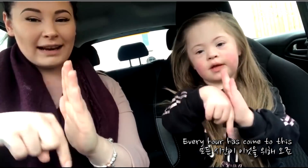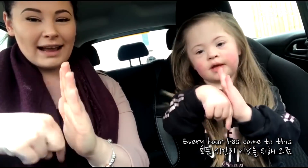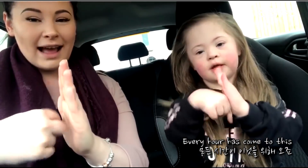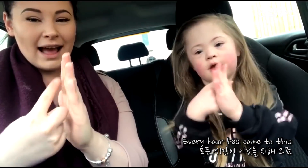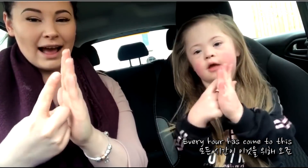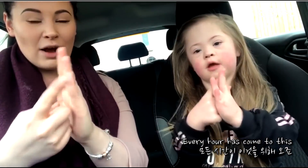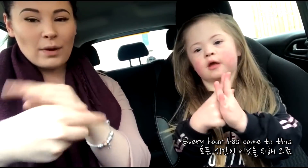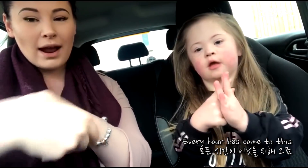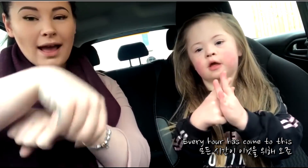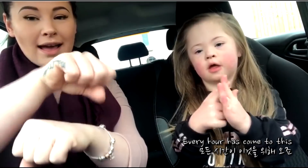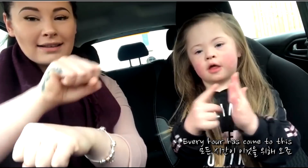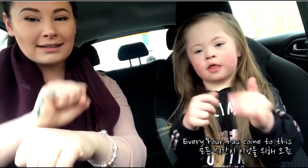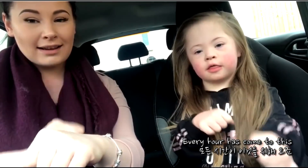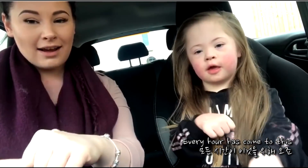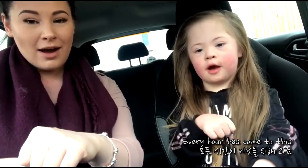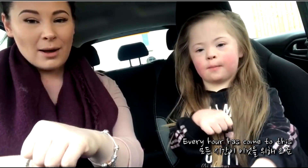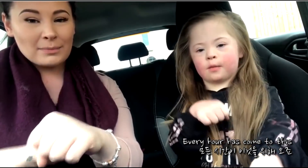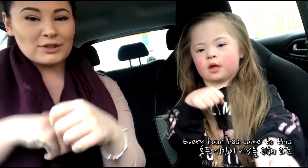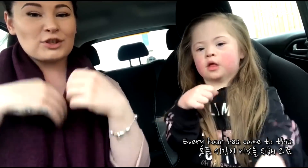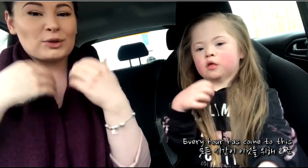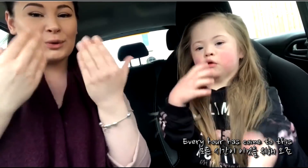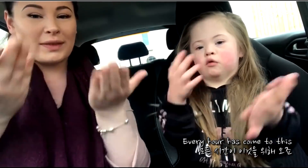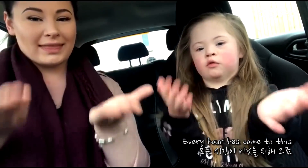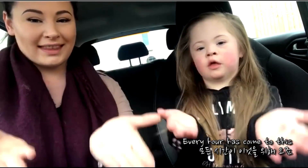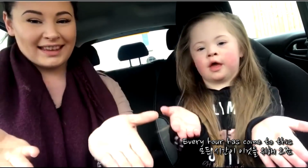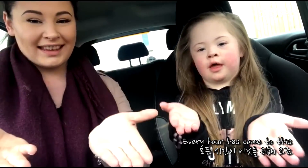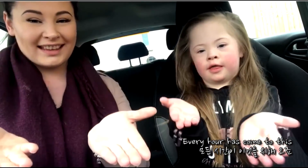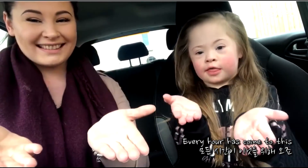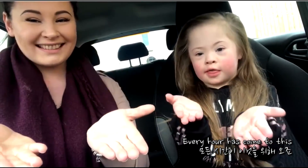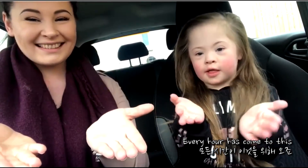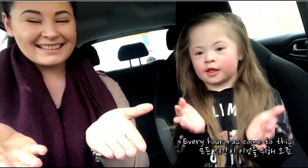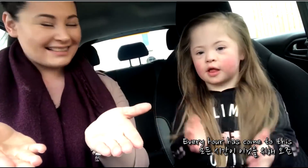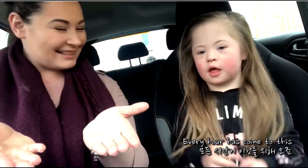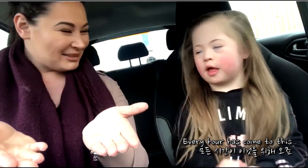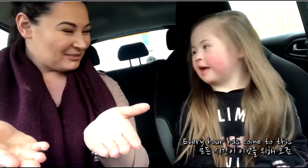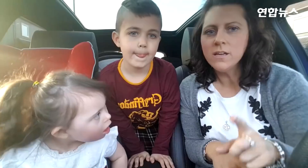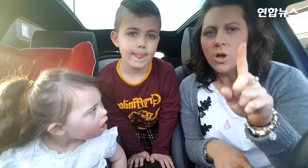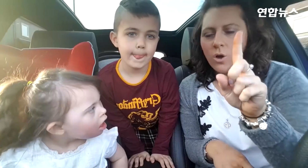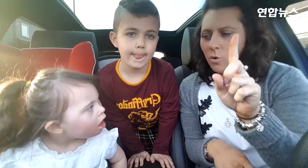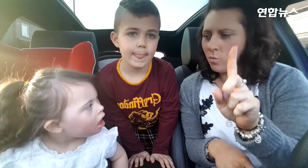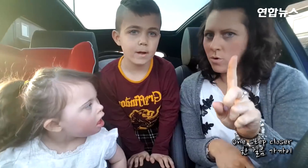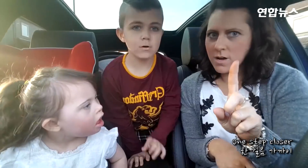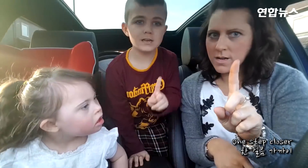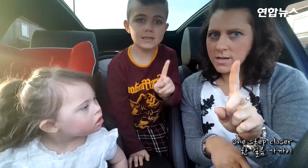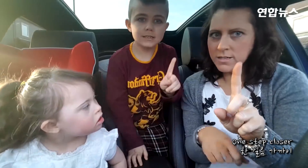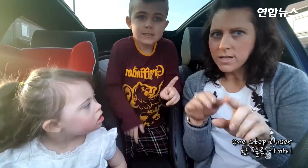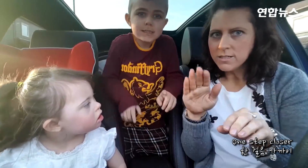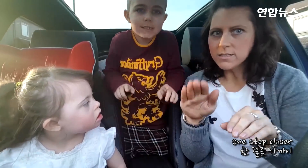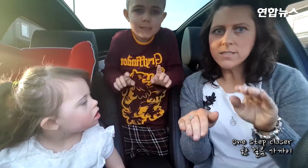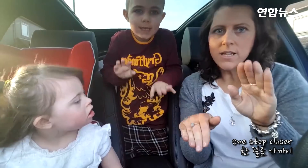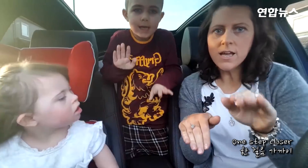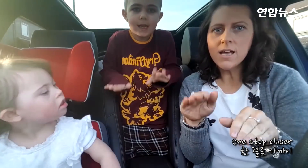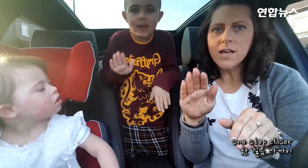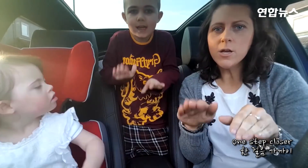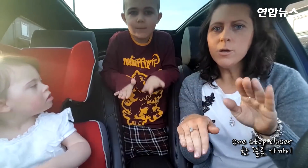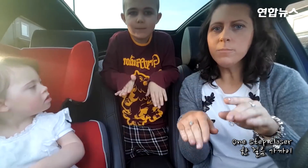power has come to us One step